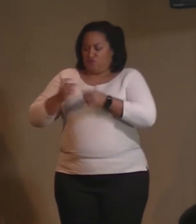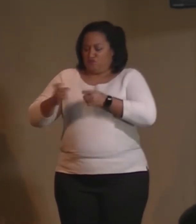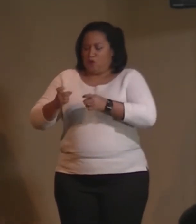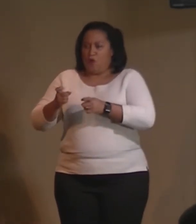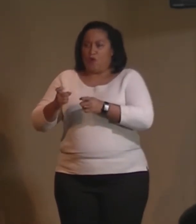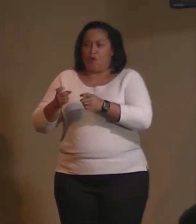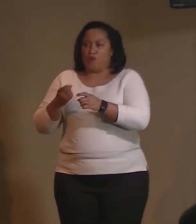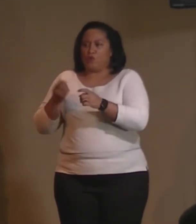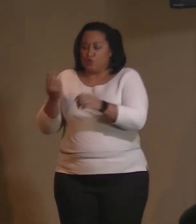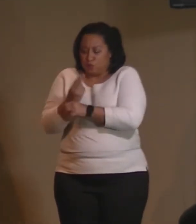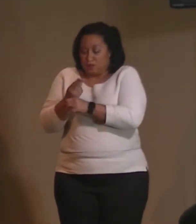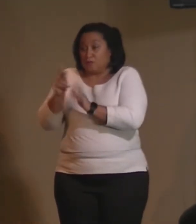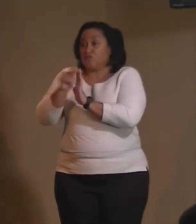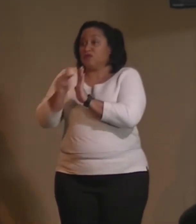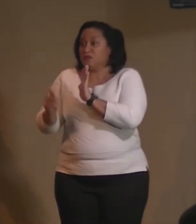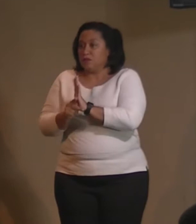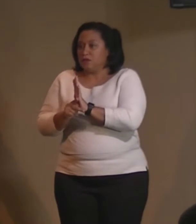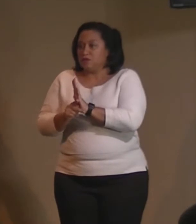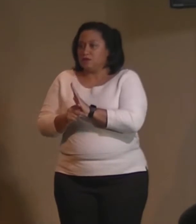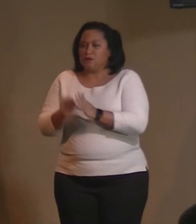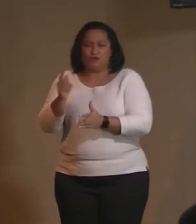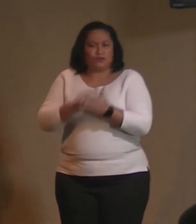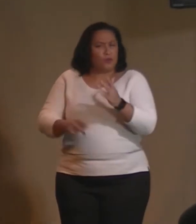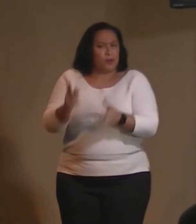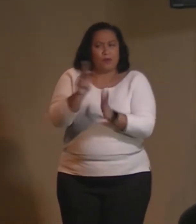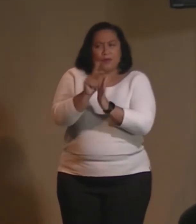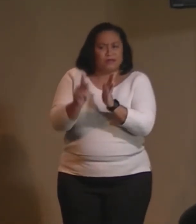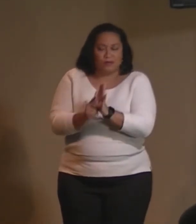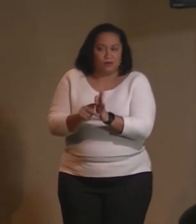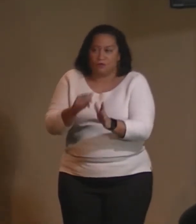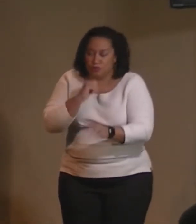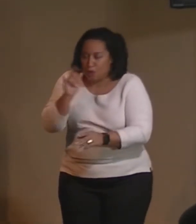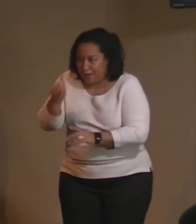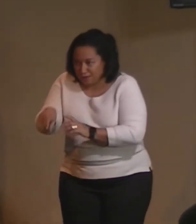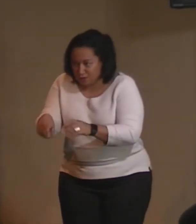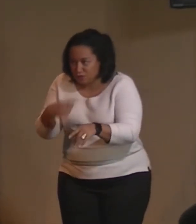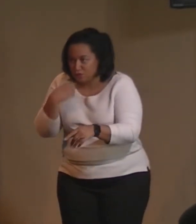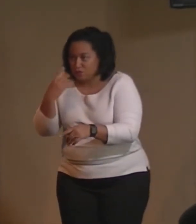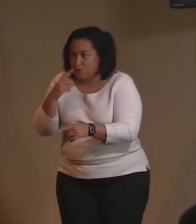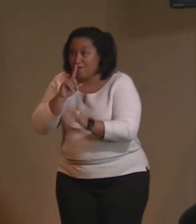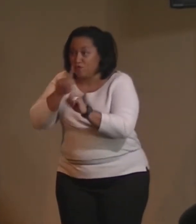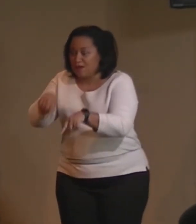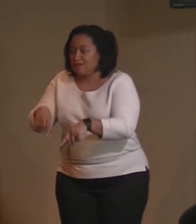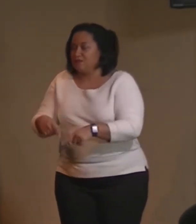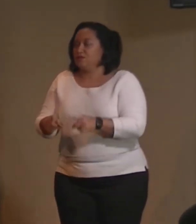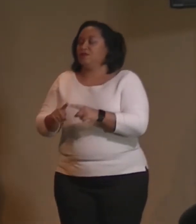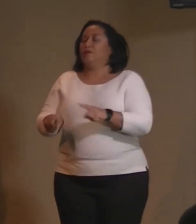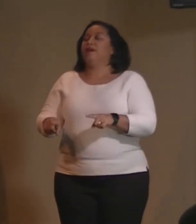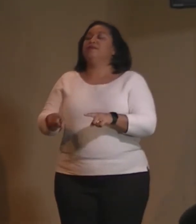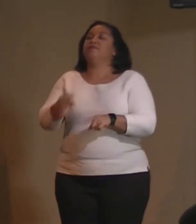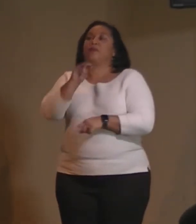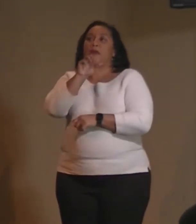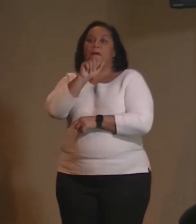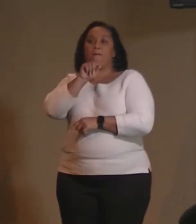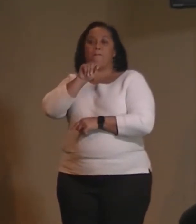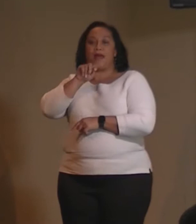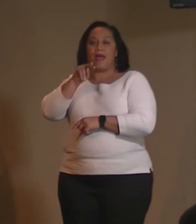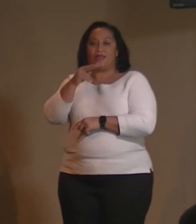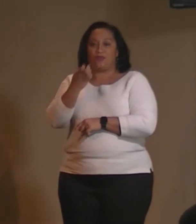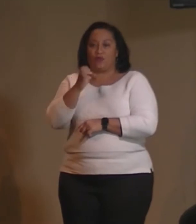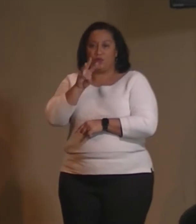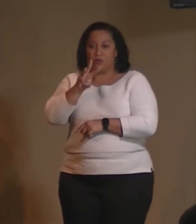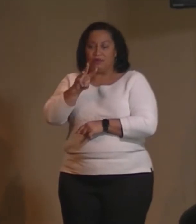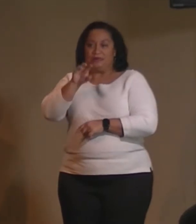Like, what are the principles? Don't answer that, but we would have to know that. So, in Matthew 7, 24, every